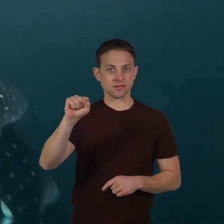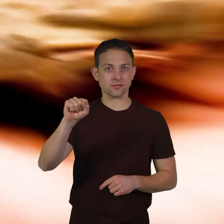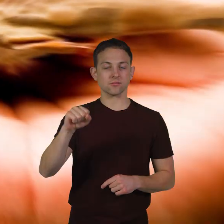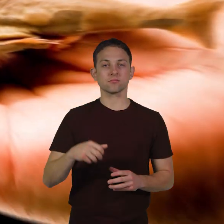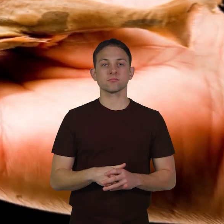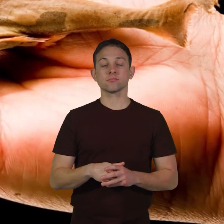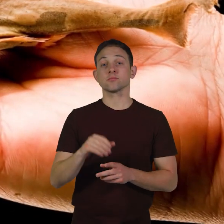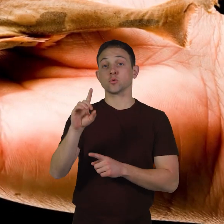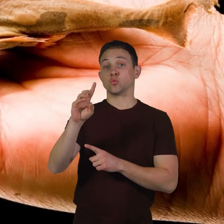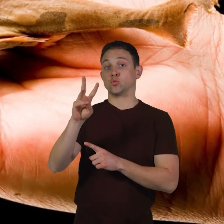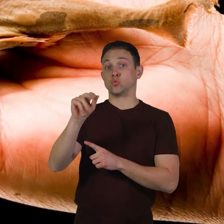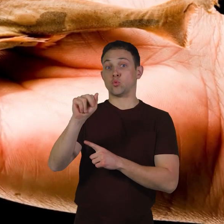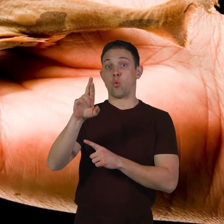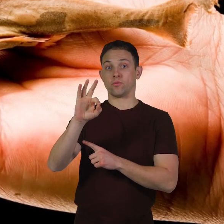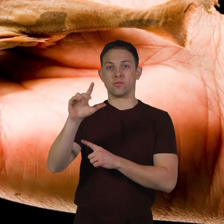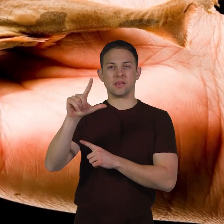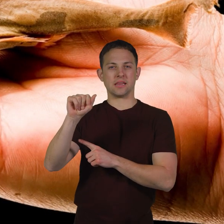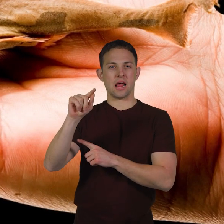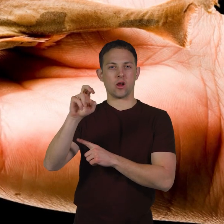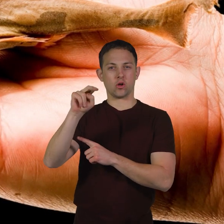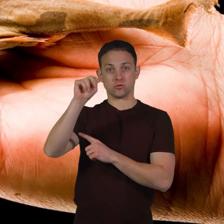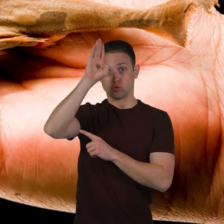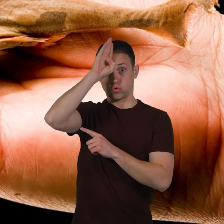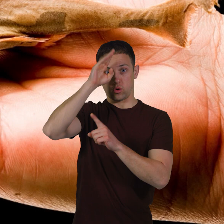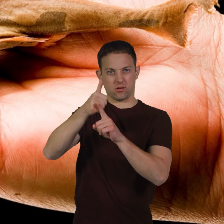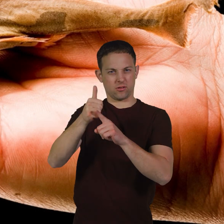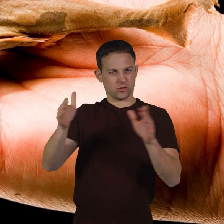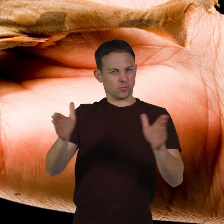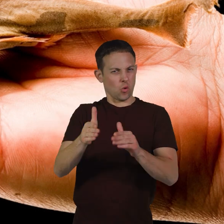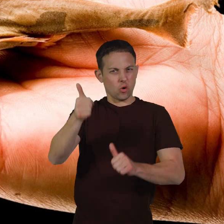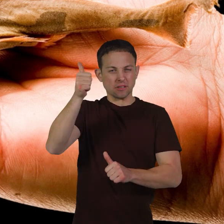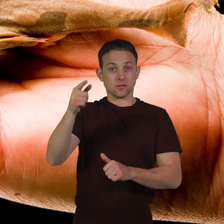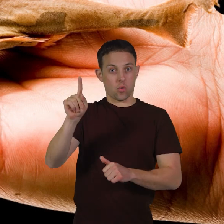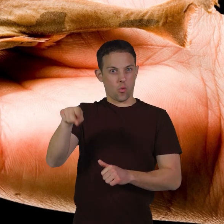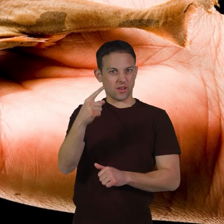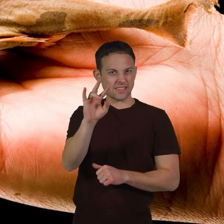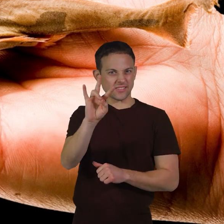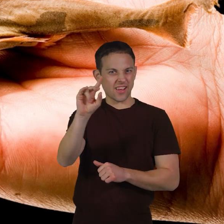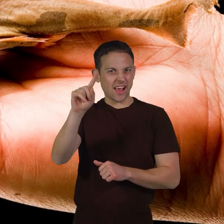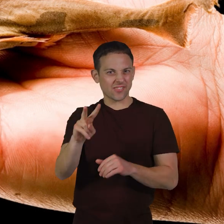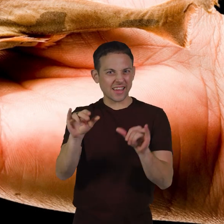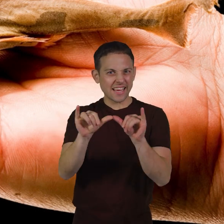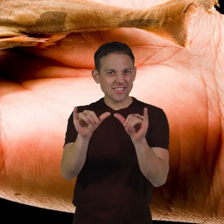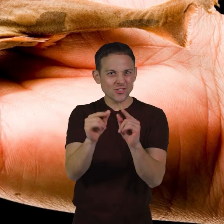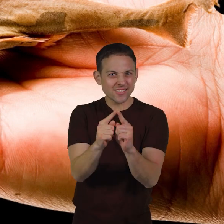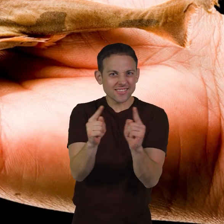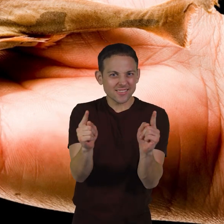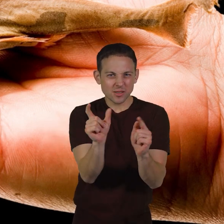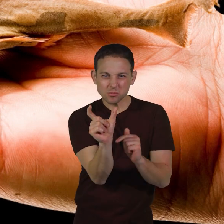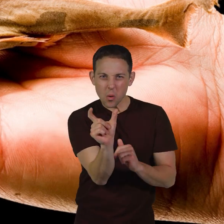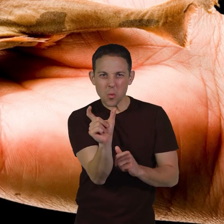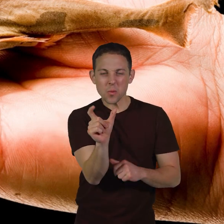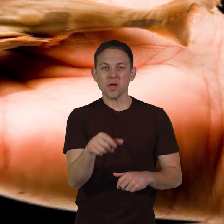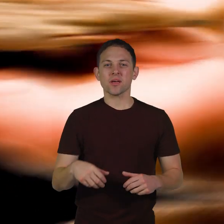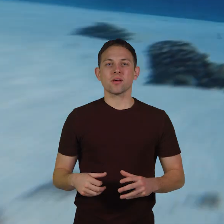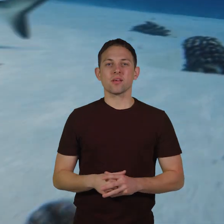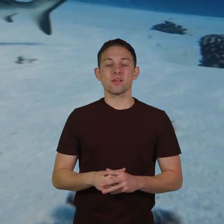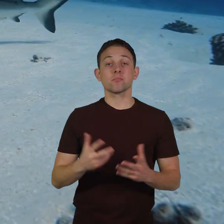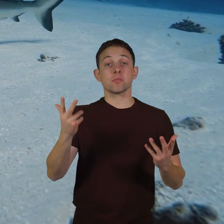The dwarf lantern shark is the smallest and is only about 7.5 inches long. But